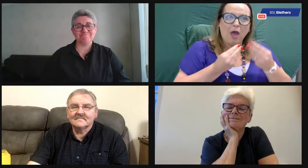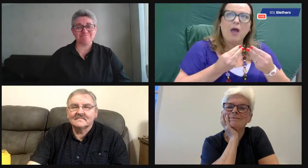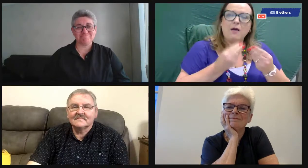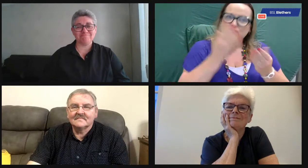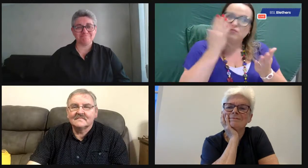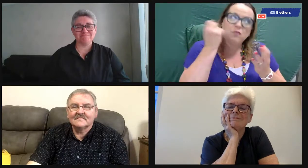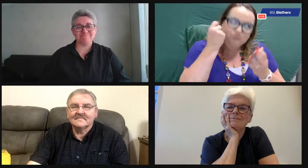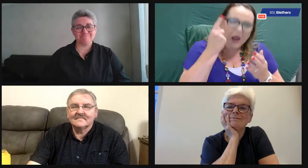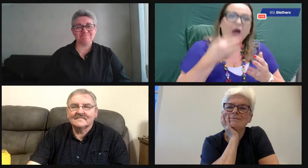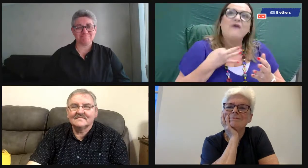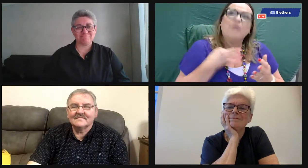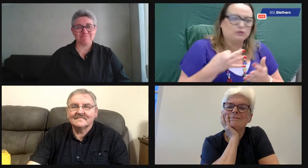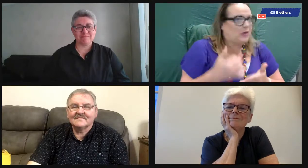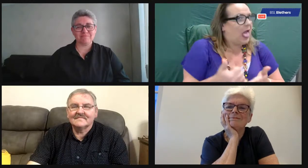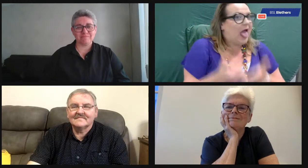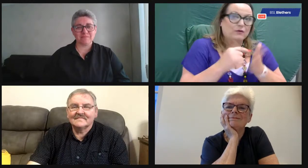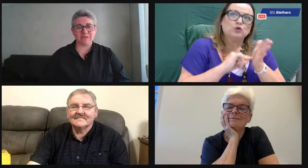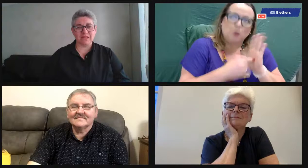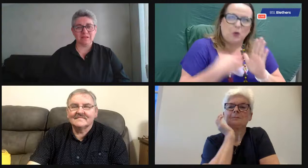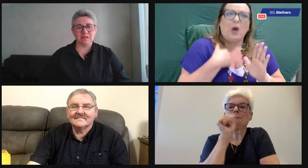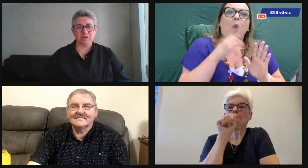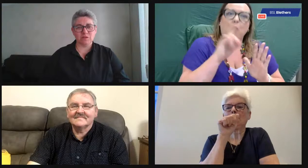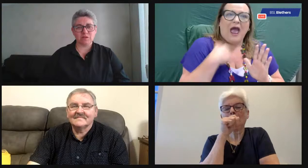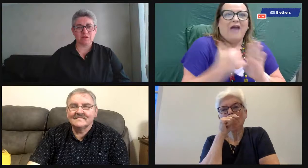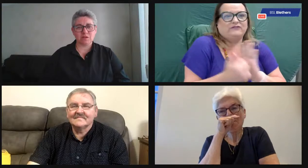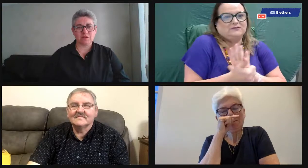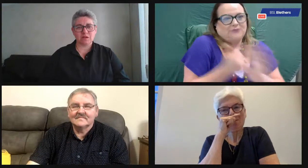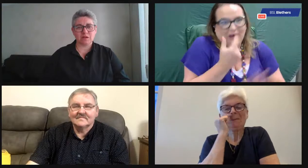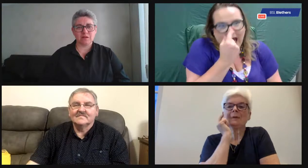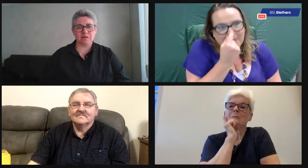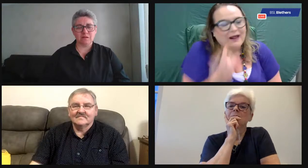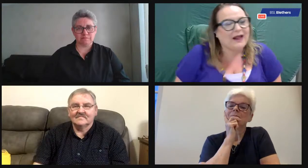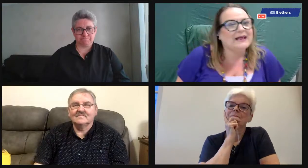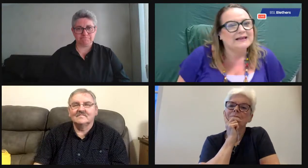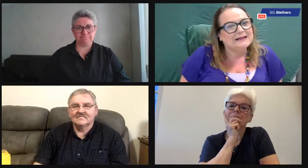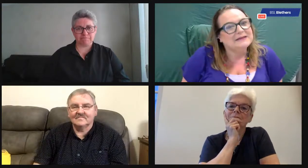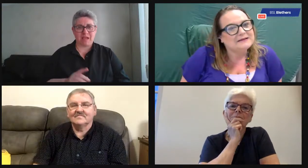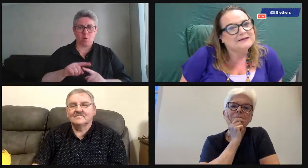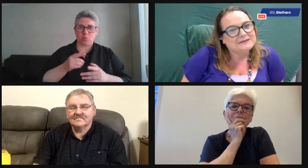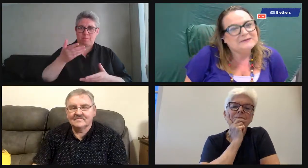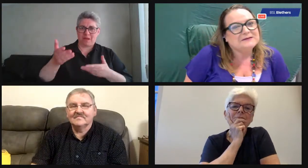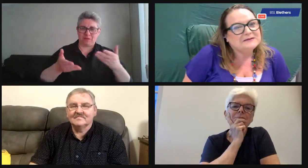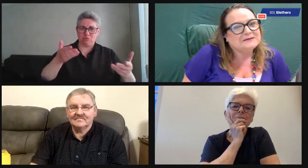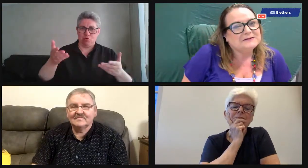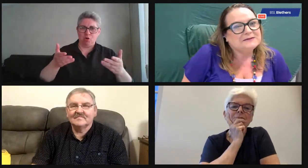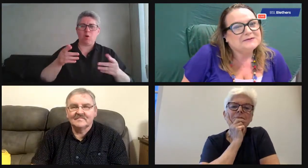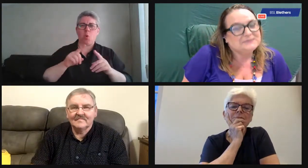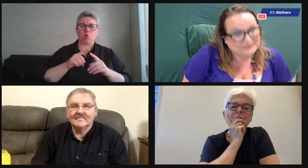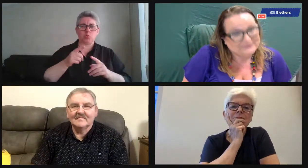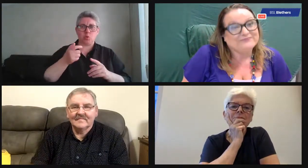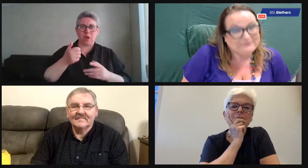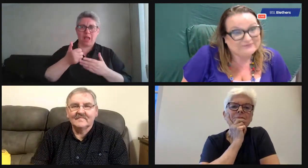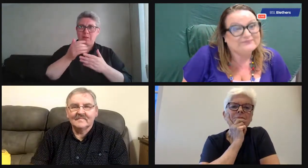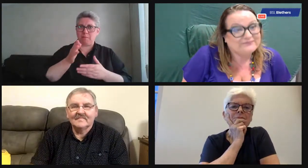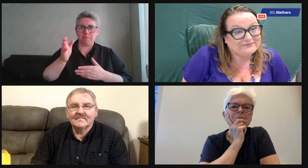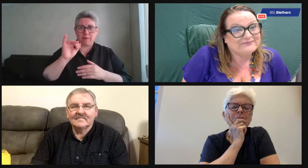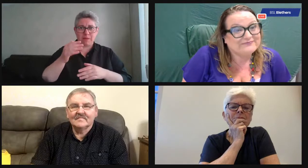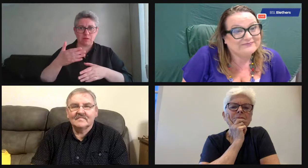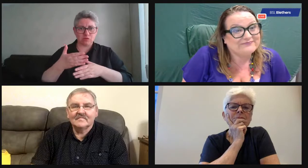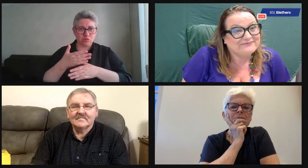youth thought it was amazing. I never realized how much I'd done, but you can see how it affects you all your life.